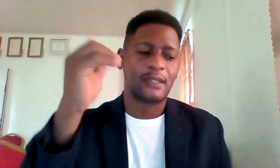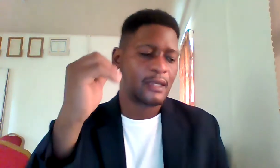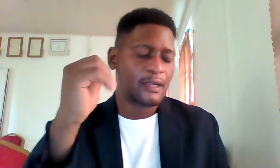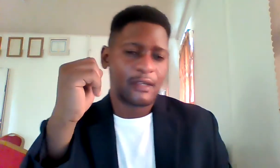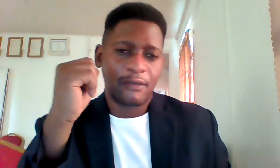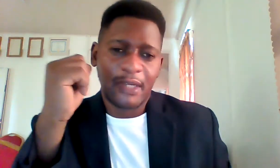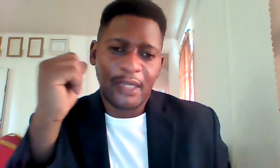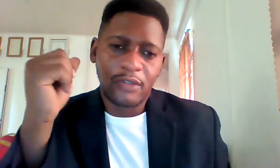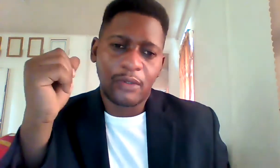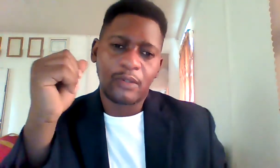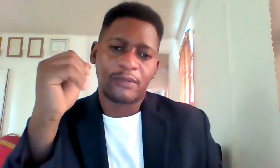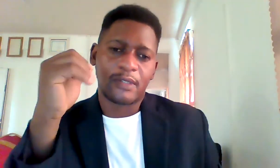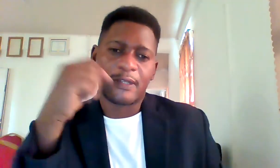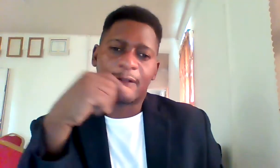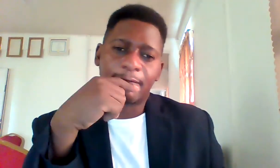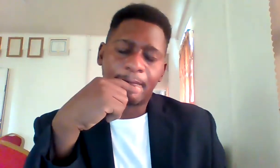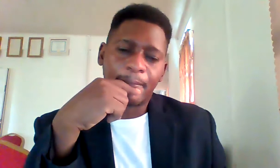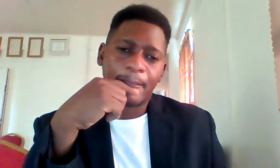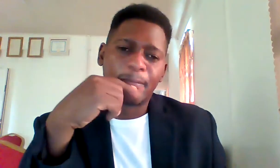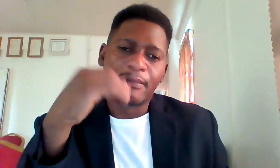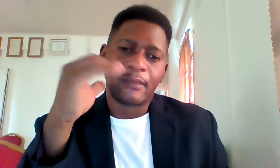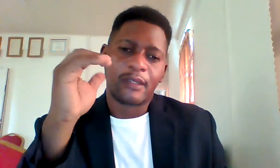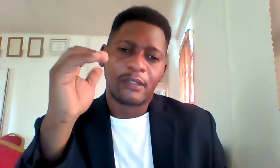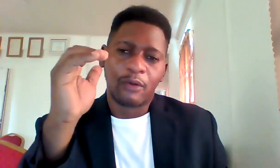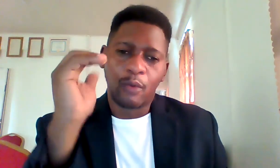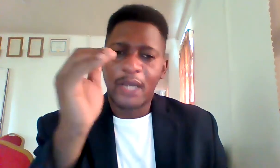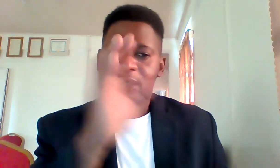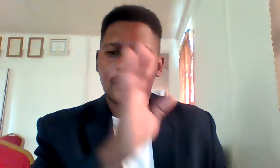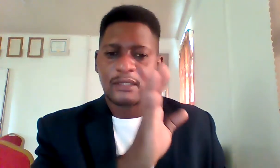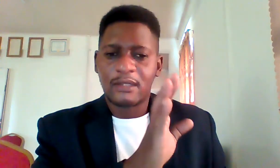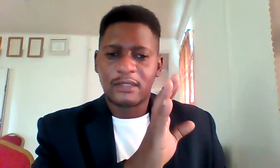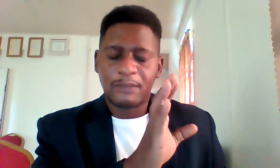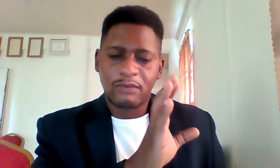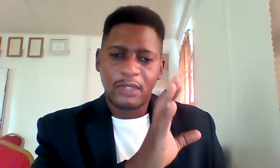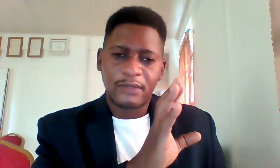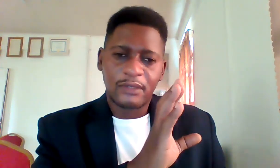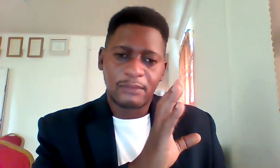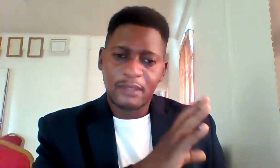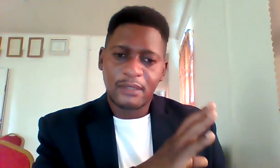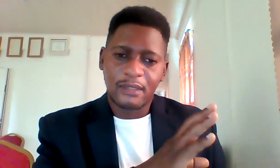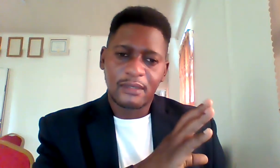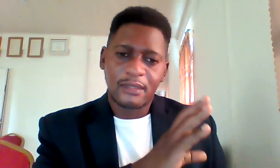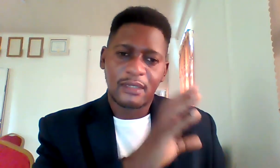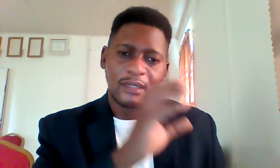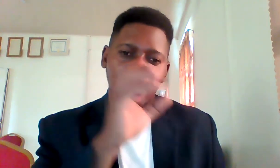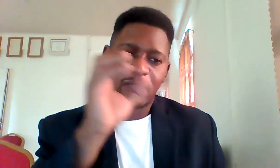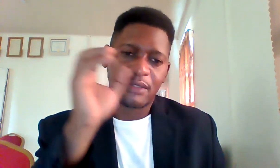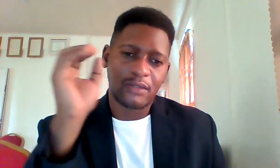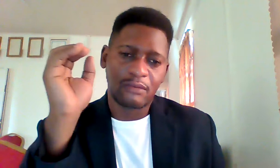financial goals for yourself while this concept is relevant to businesses it is also